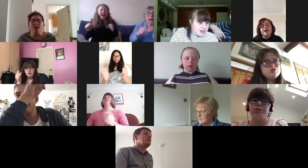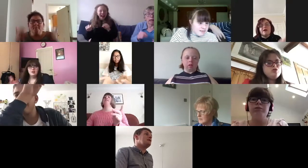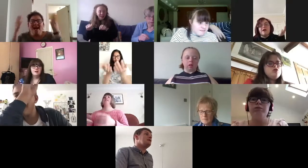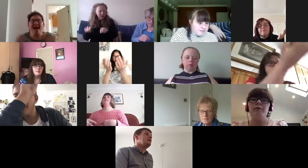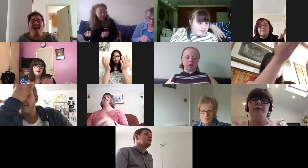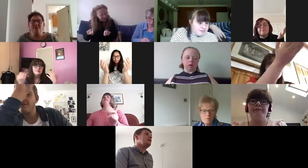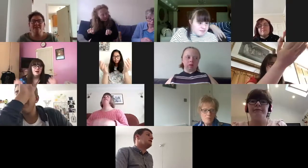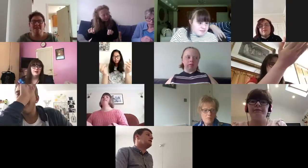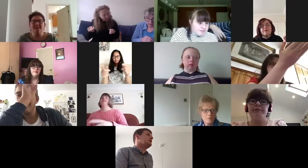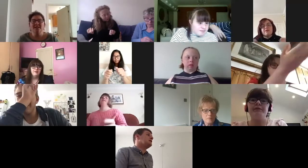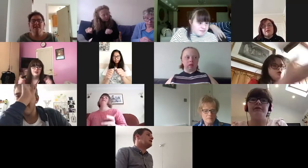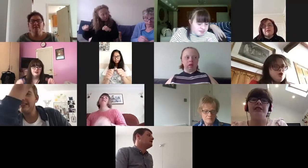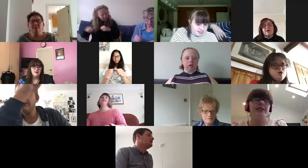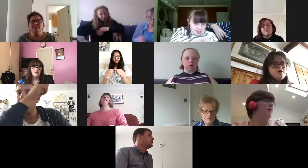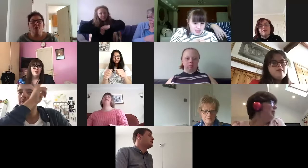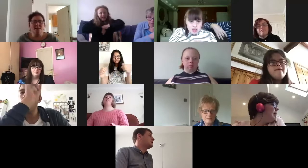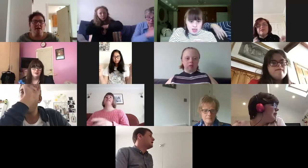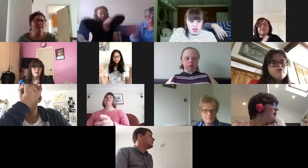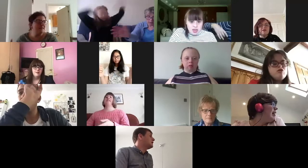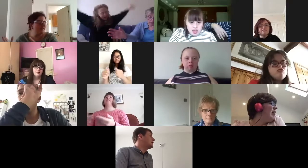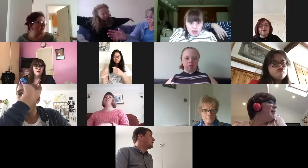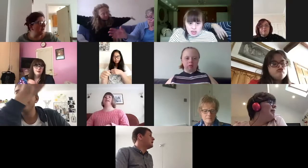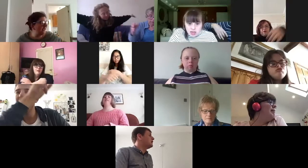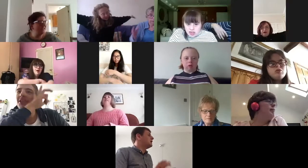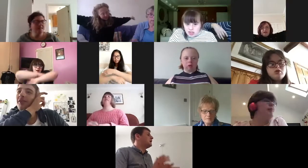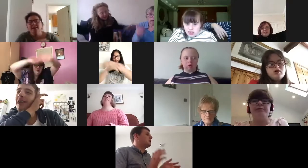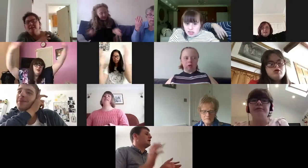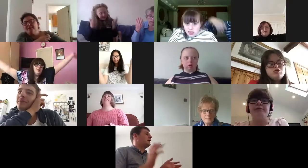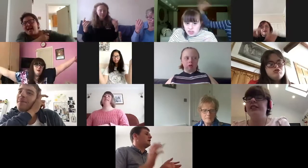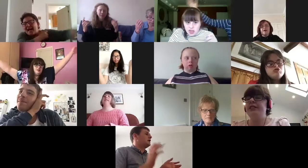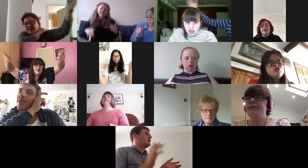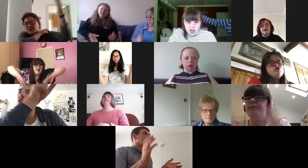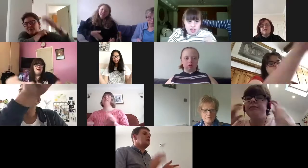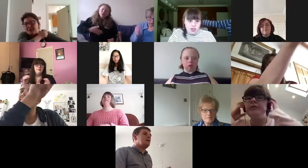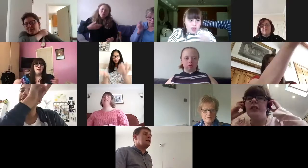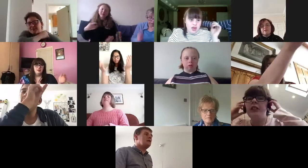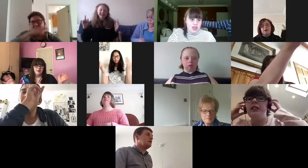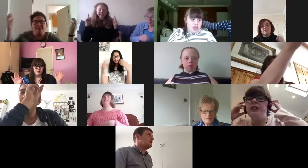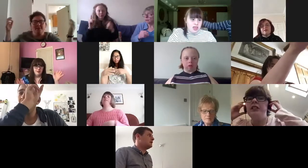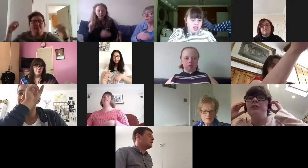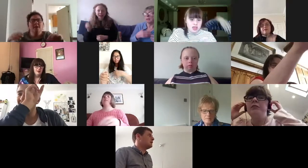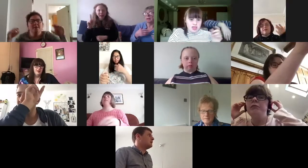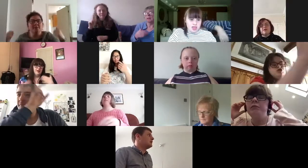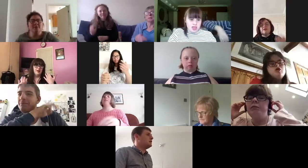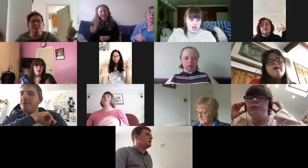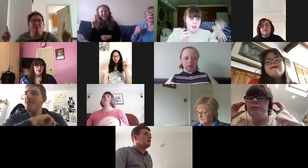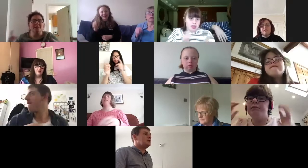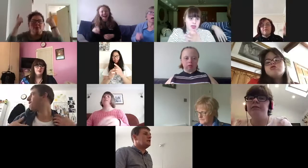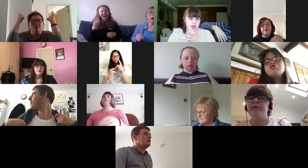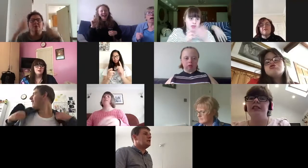out of your seat, put your arms out wide, stand up, and feel the beat that we're learning, she'll guide.